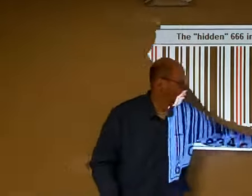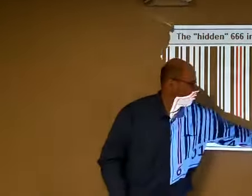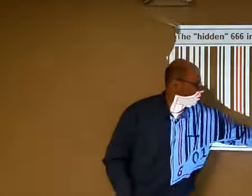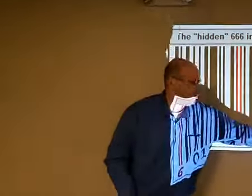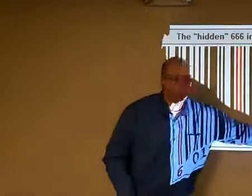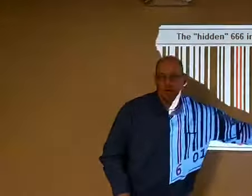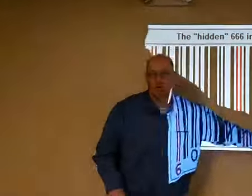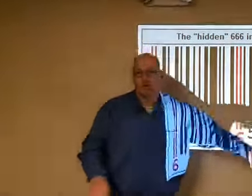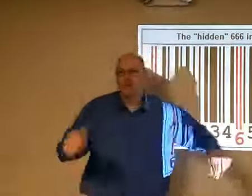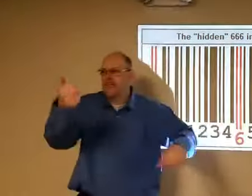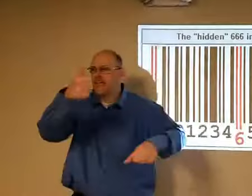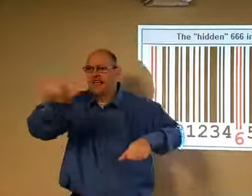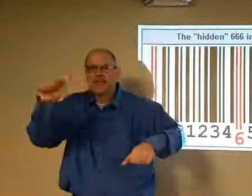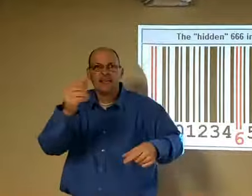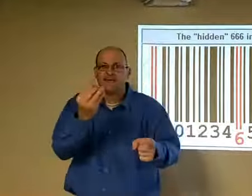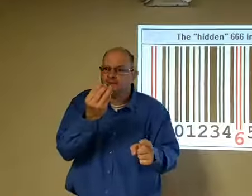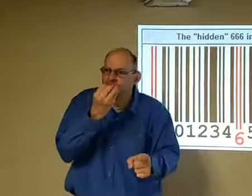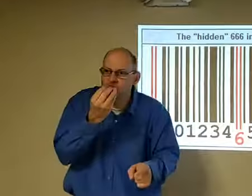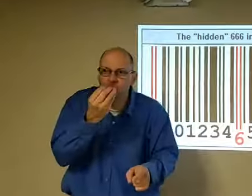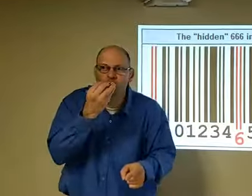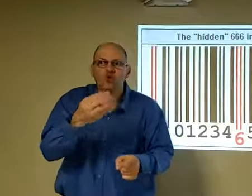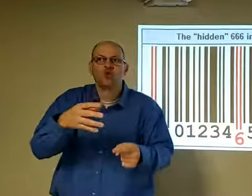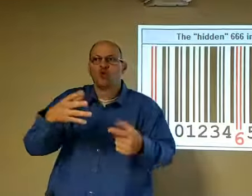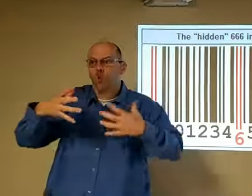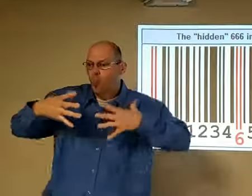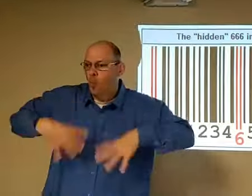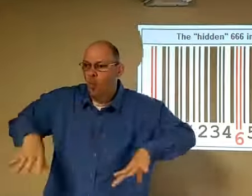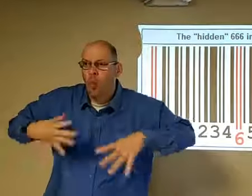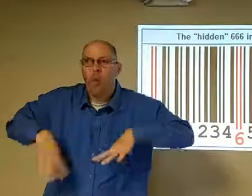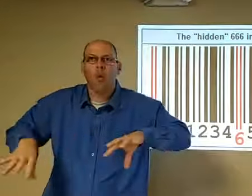so there could be numbers previous and the middle and so forth